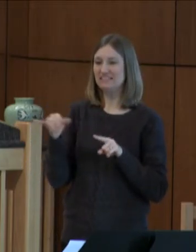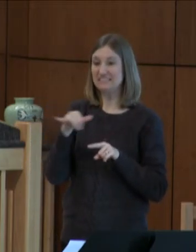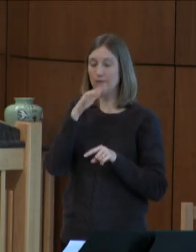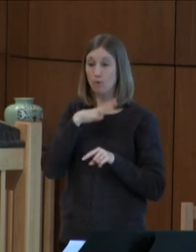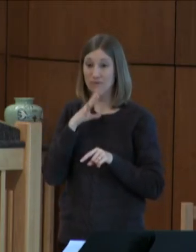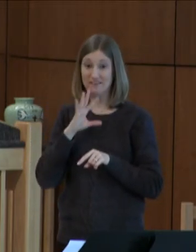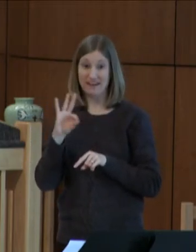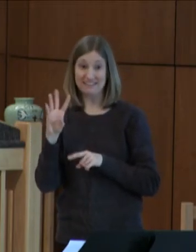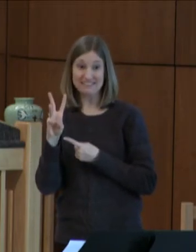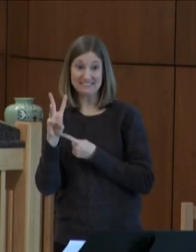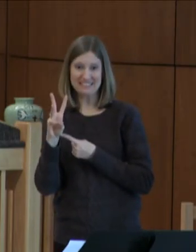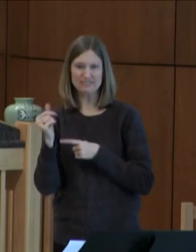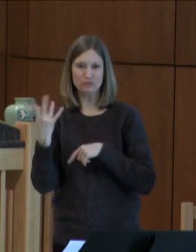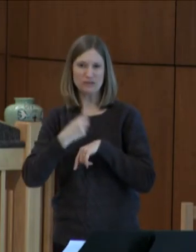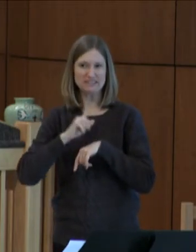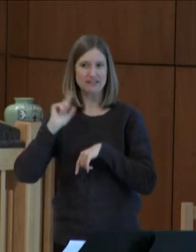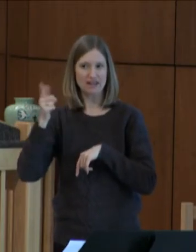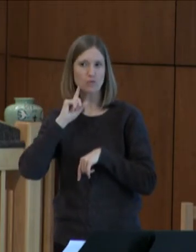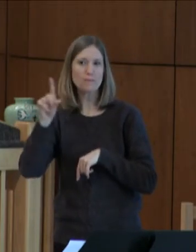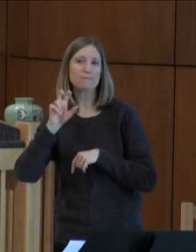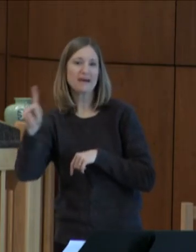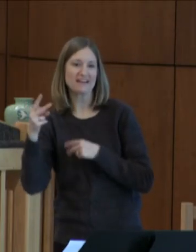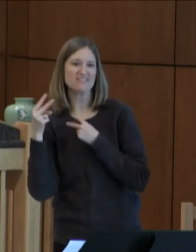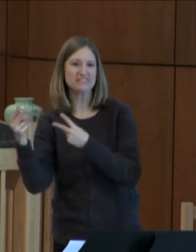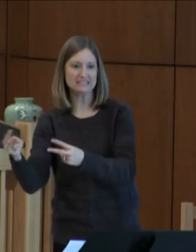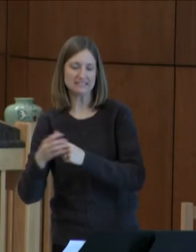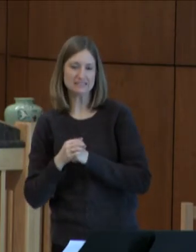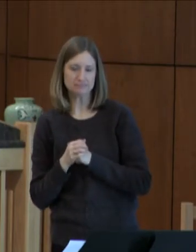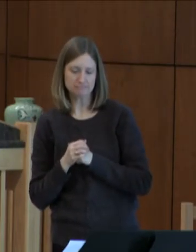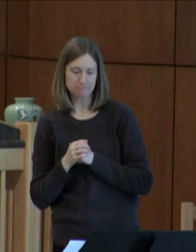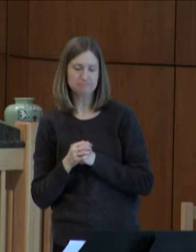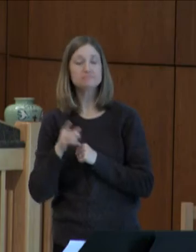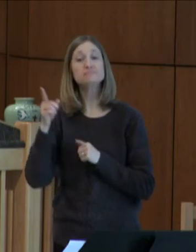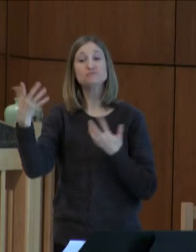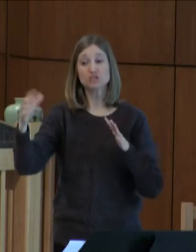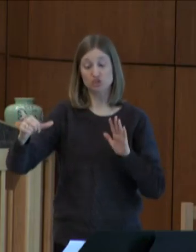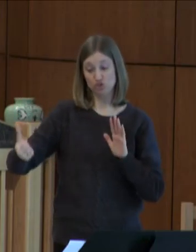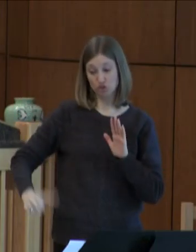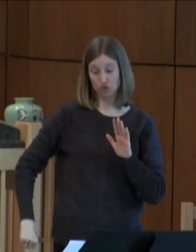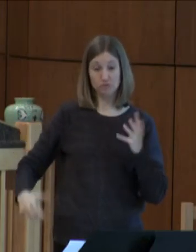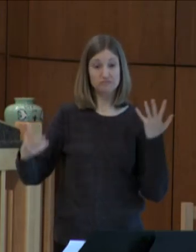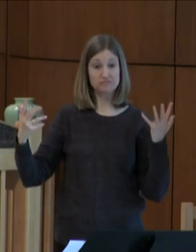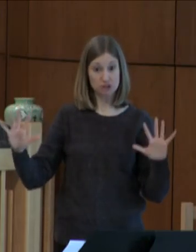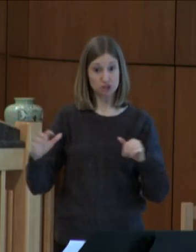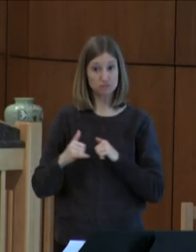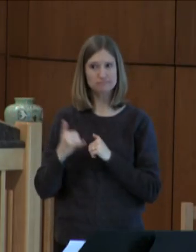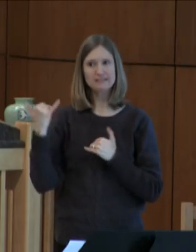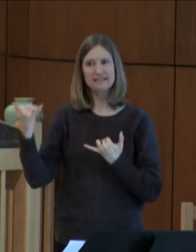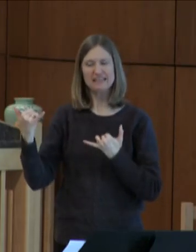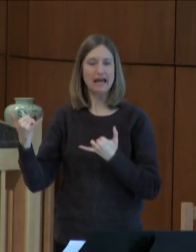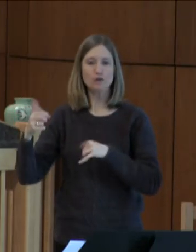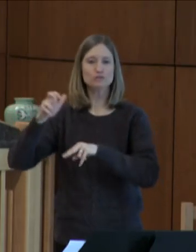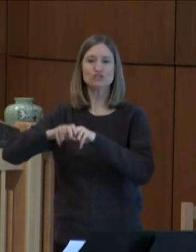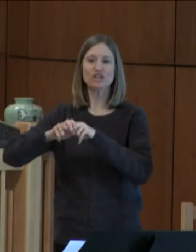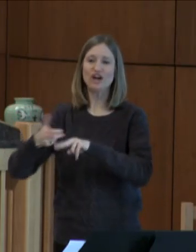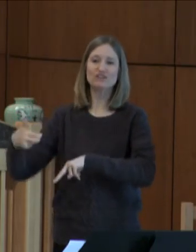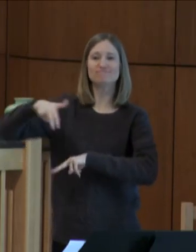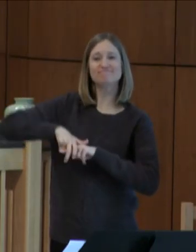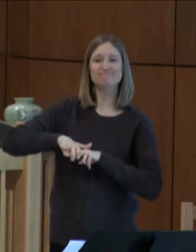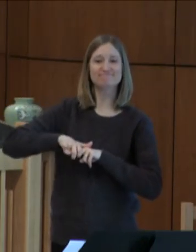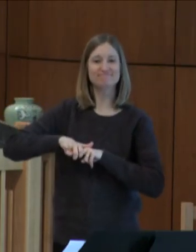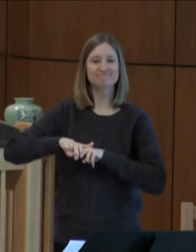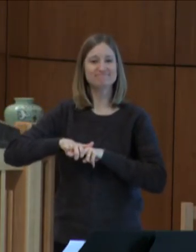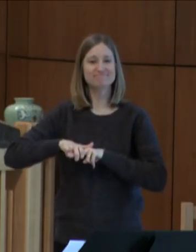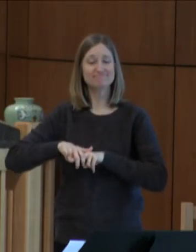I went back a few days later and she had had hip surgery and was now sitting in a chair. She'd had her